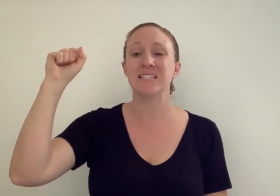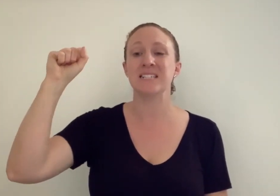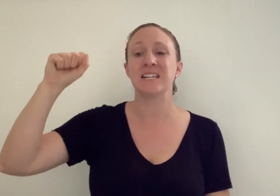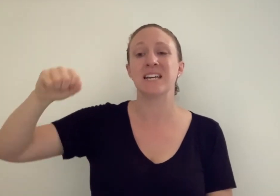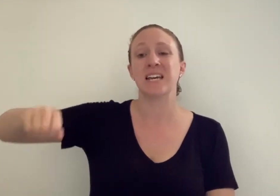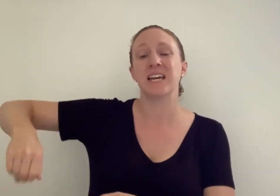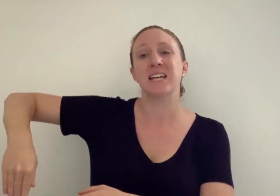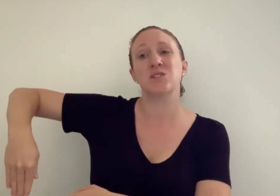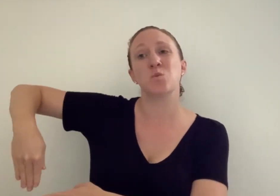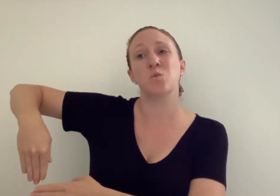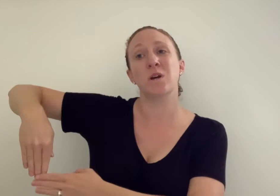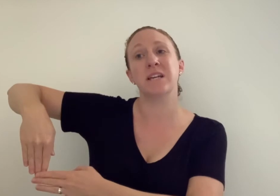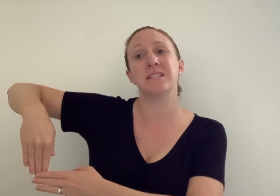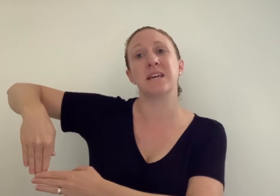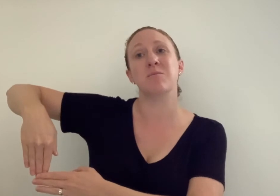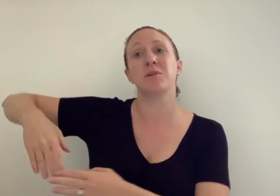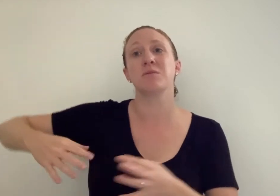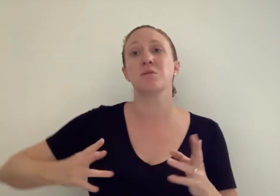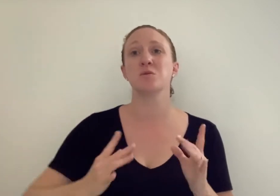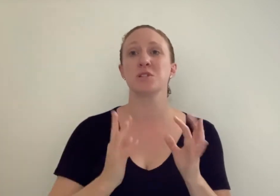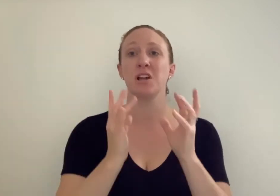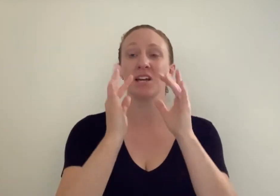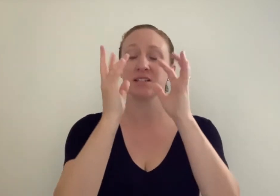his wing tip caught alight.